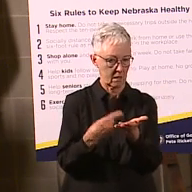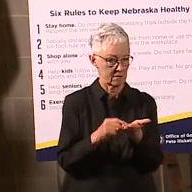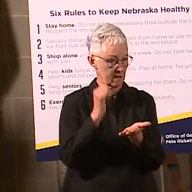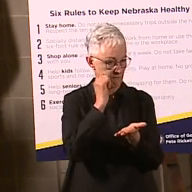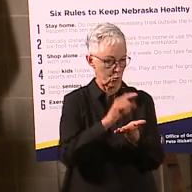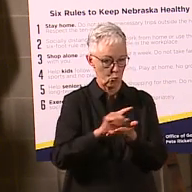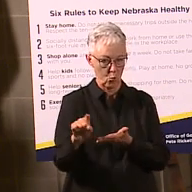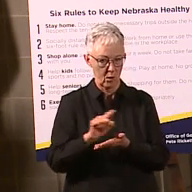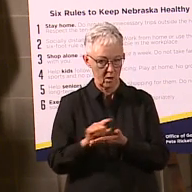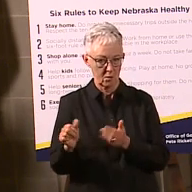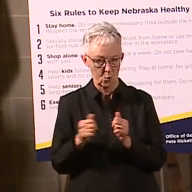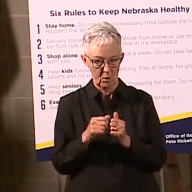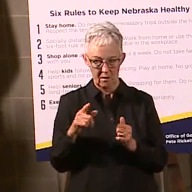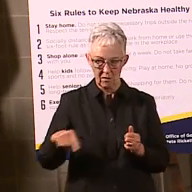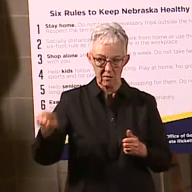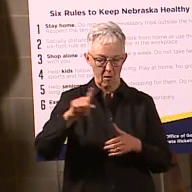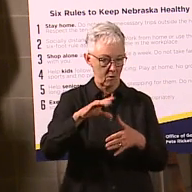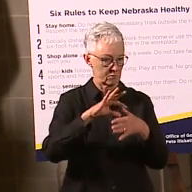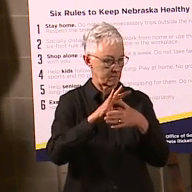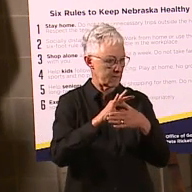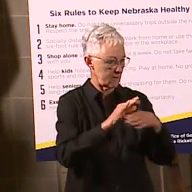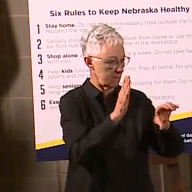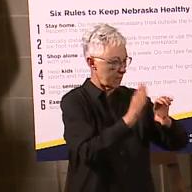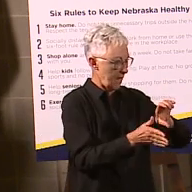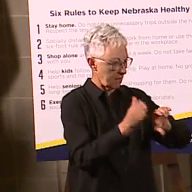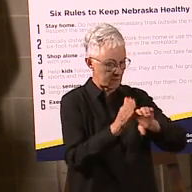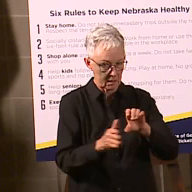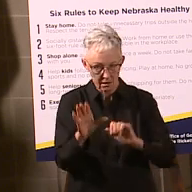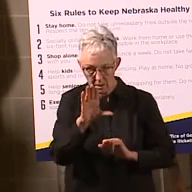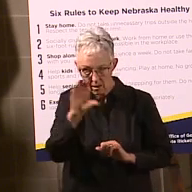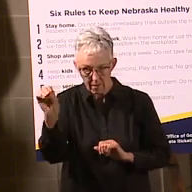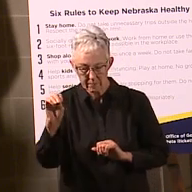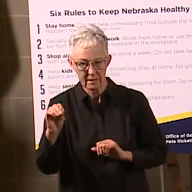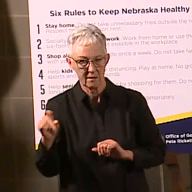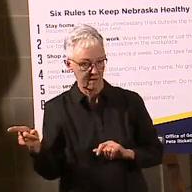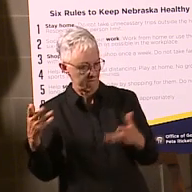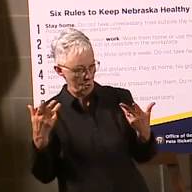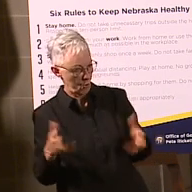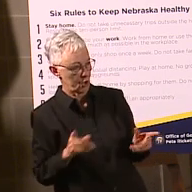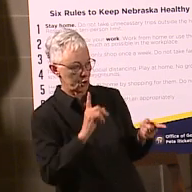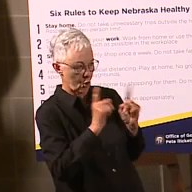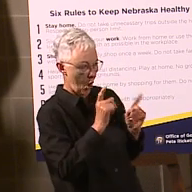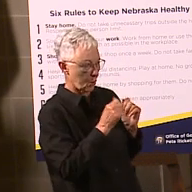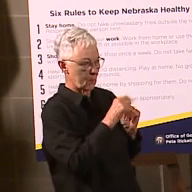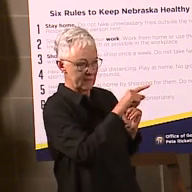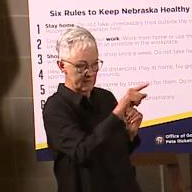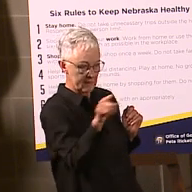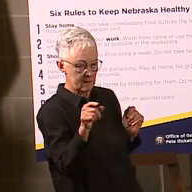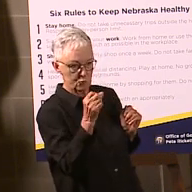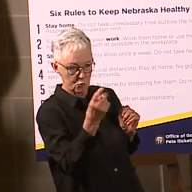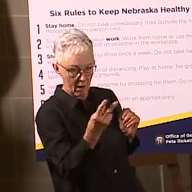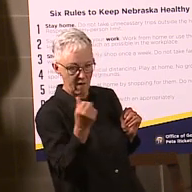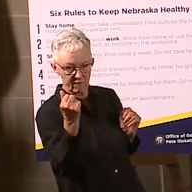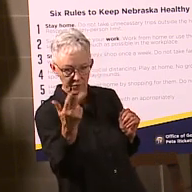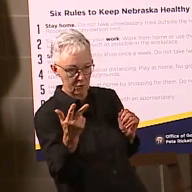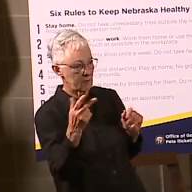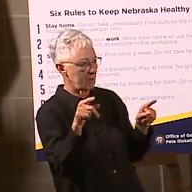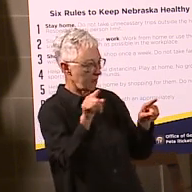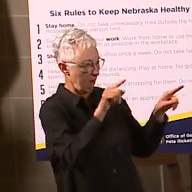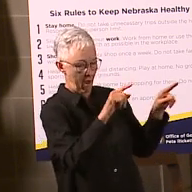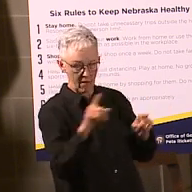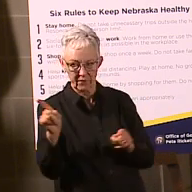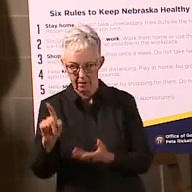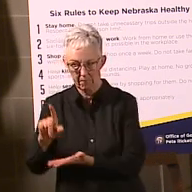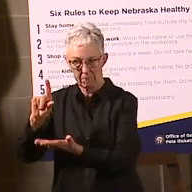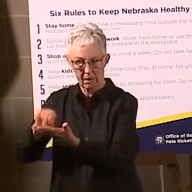facilities. They visited, I think, 12 or 13 of them now. They've published their handbook. It would have been nice to have all that two months ago before this all